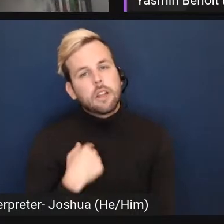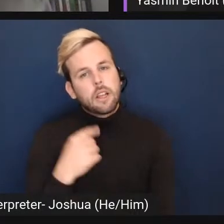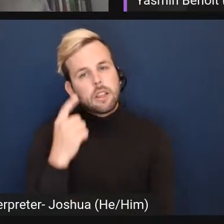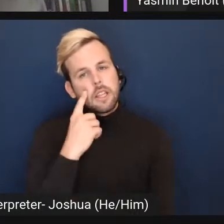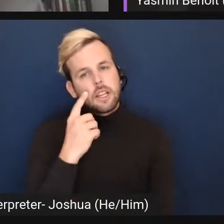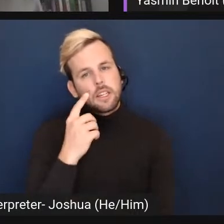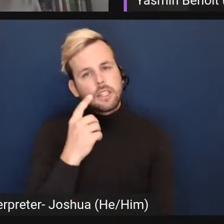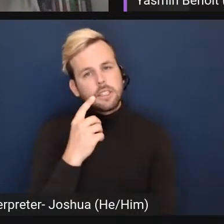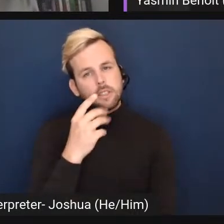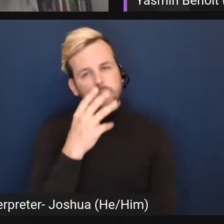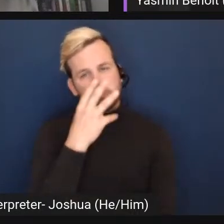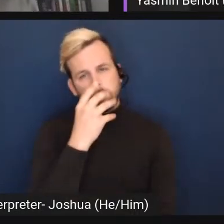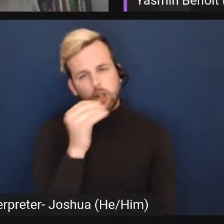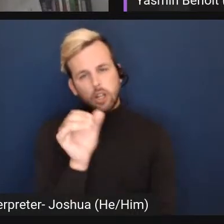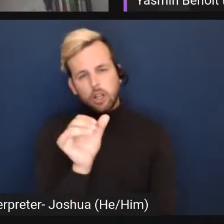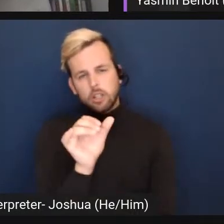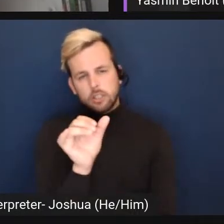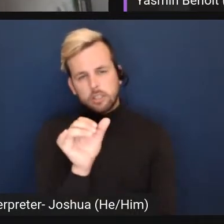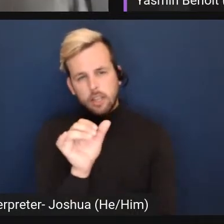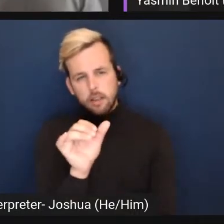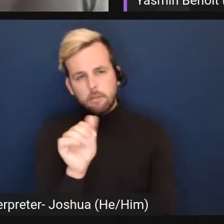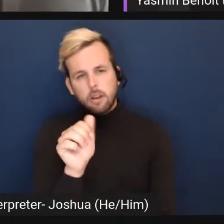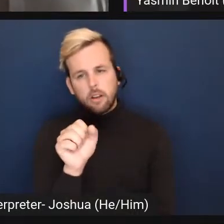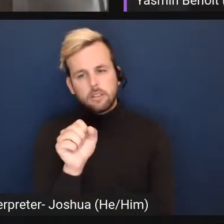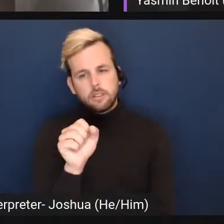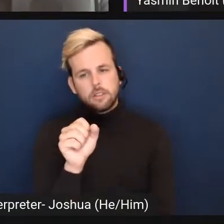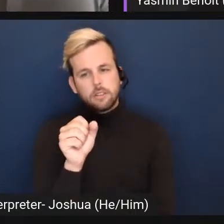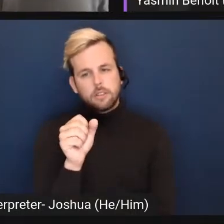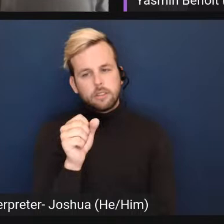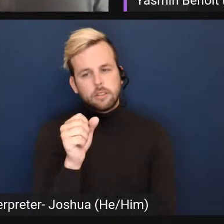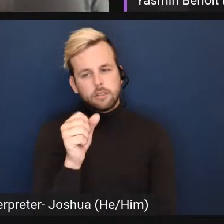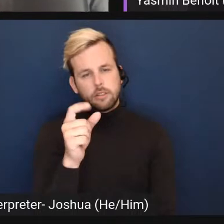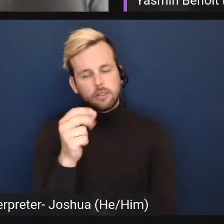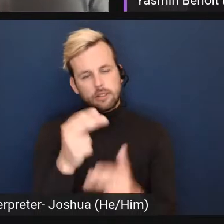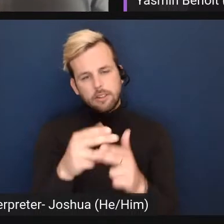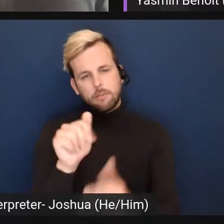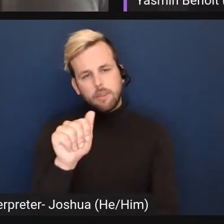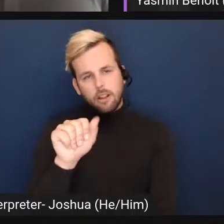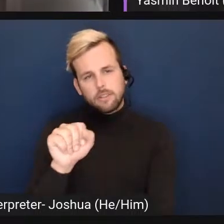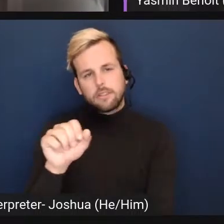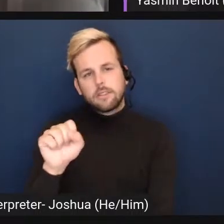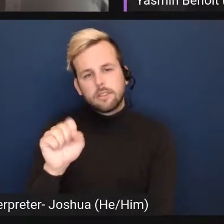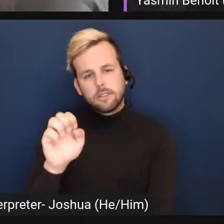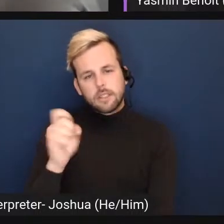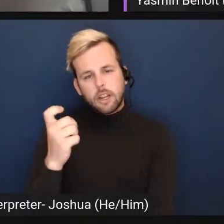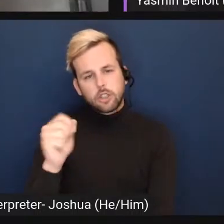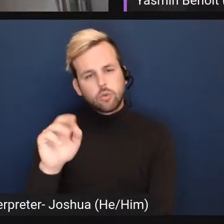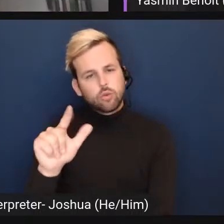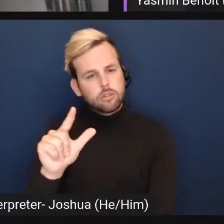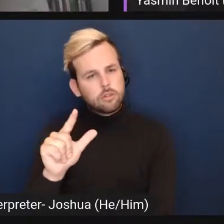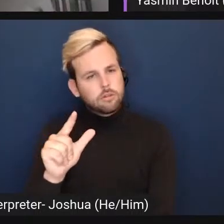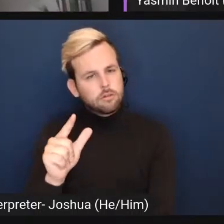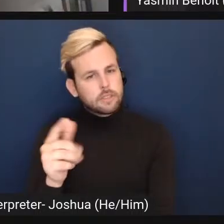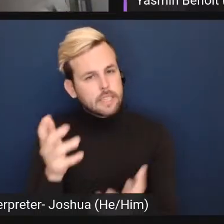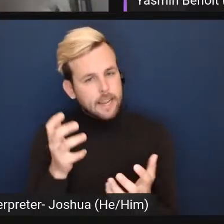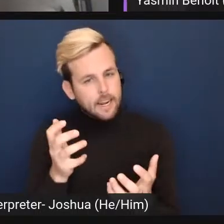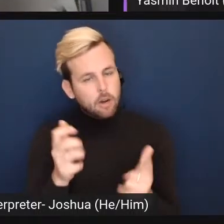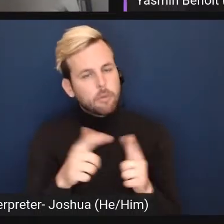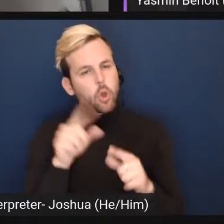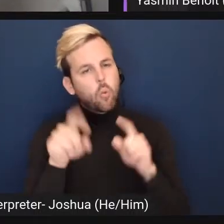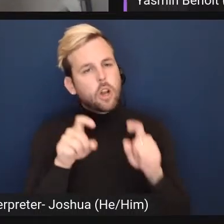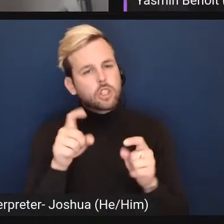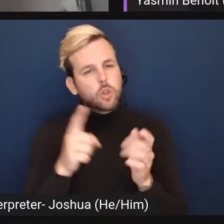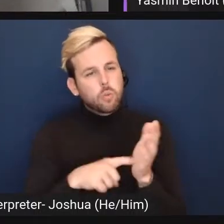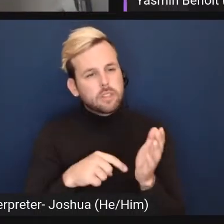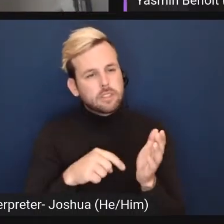pretty close to what is named in this as innate sexual desire um but the question of what's